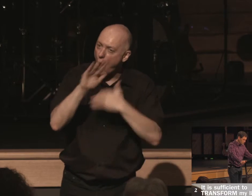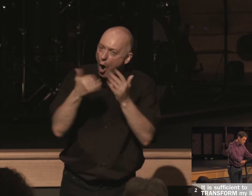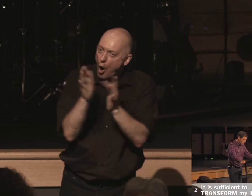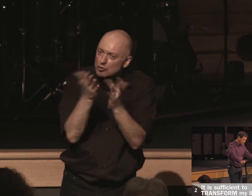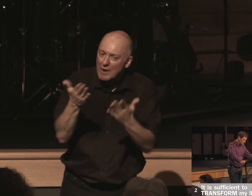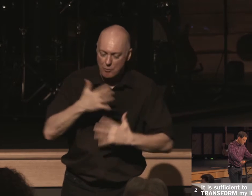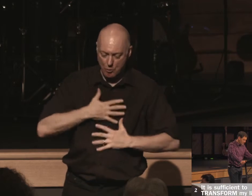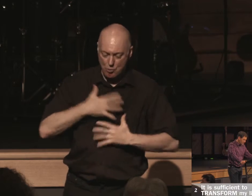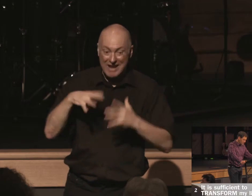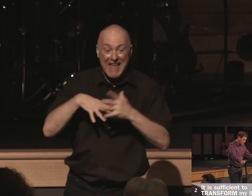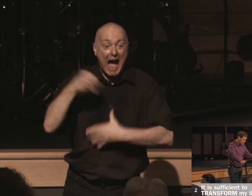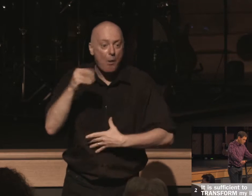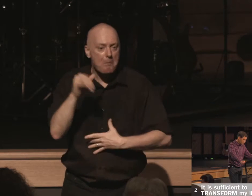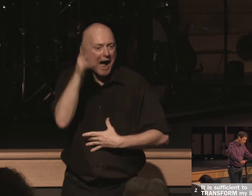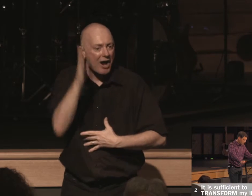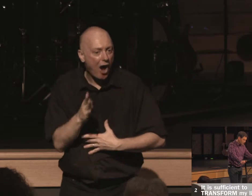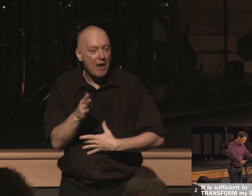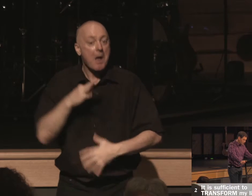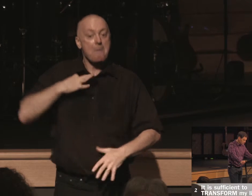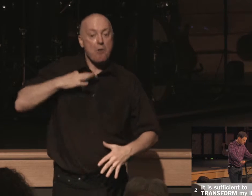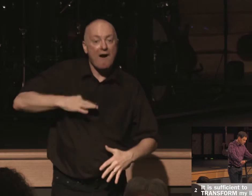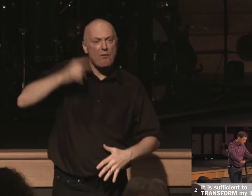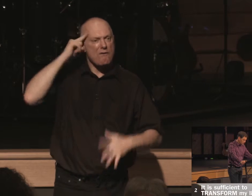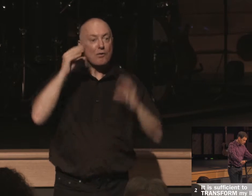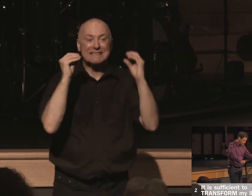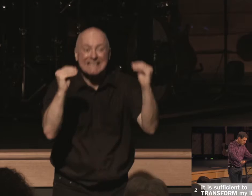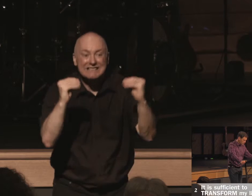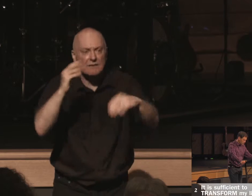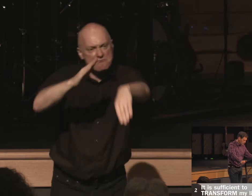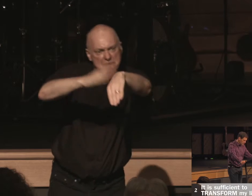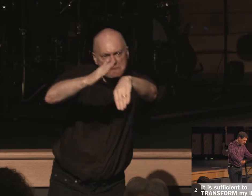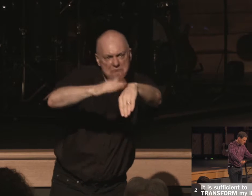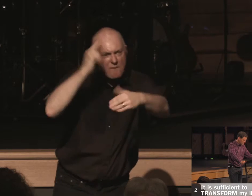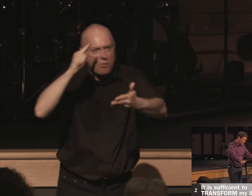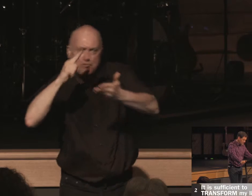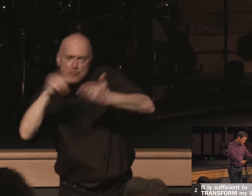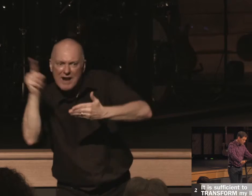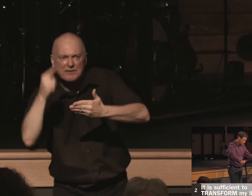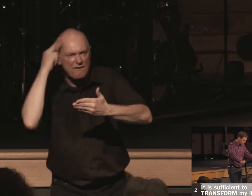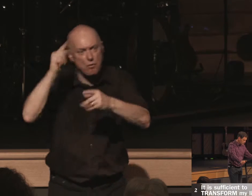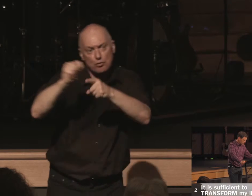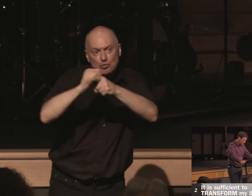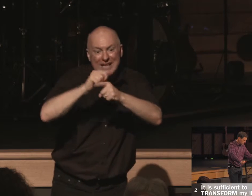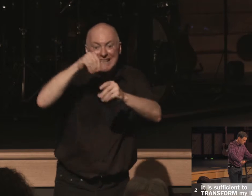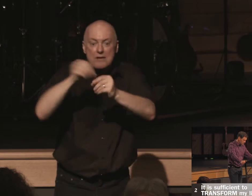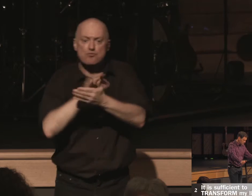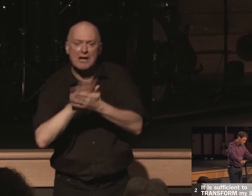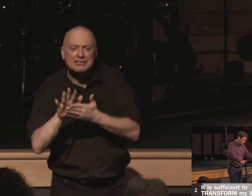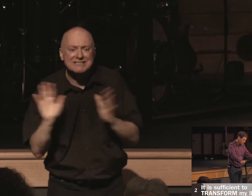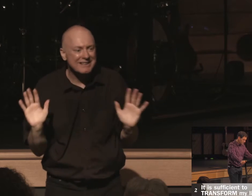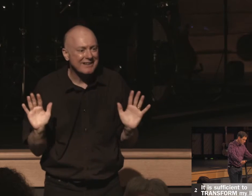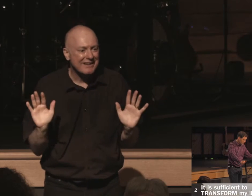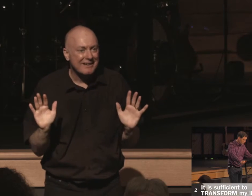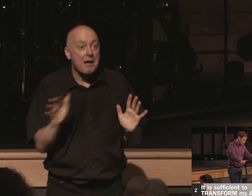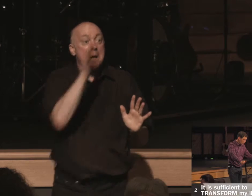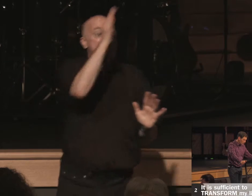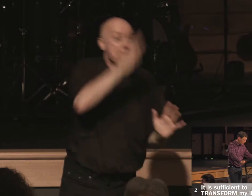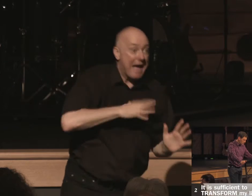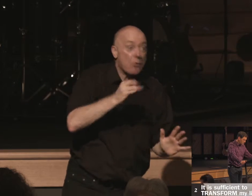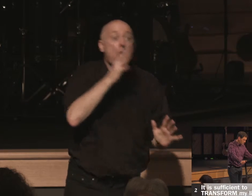breathed out by god and profitable for teaching for reproof for correction and for training and righteousness that the man or woman of god may